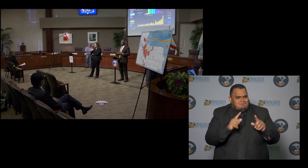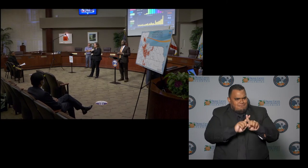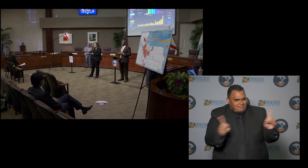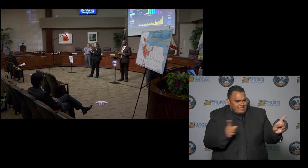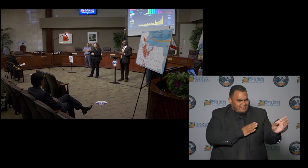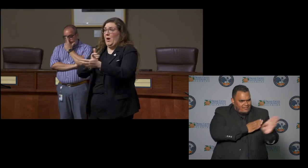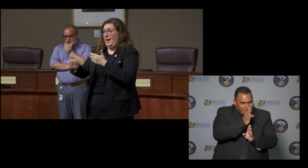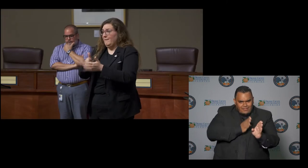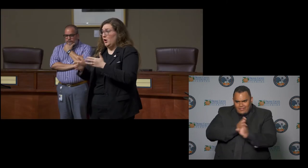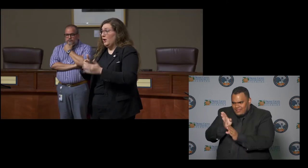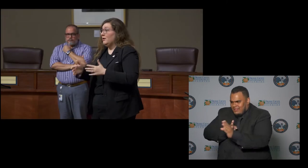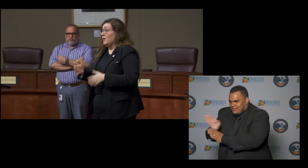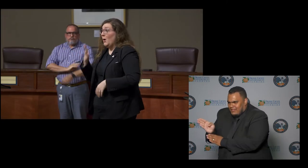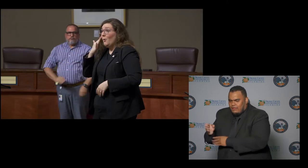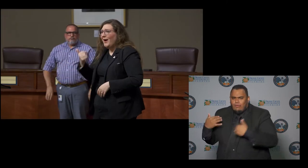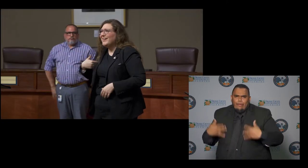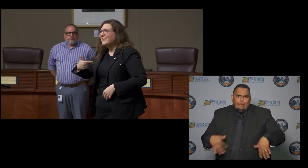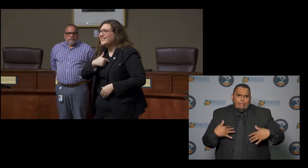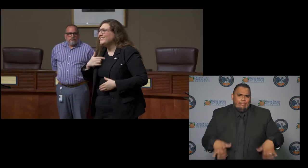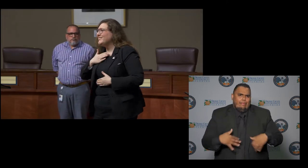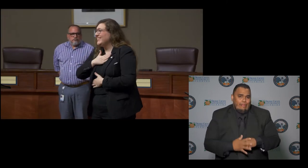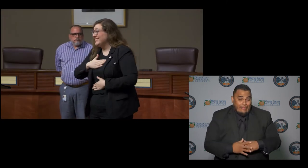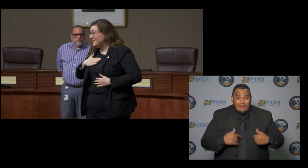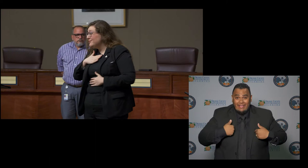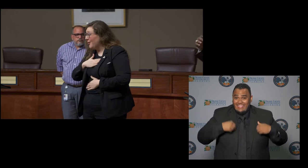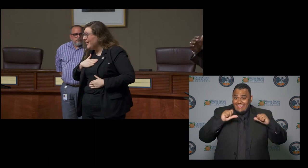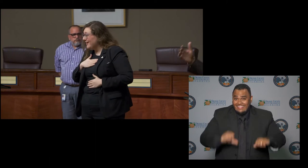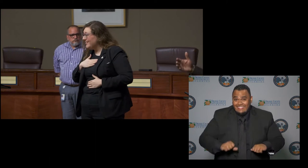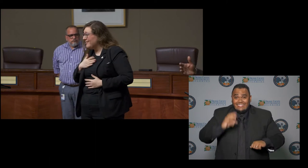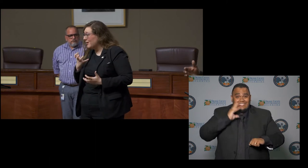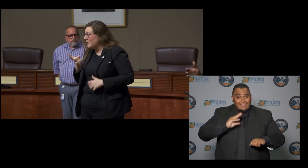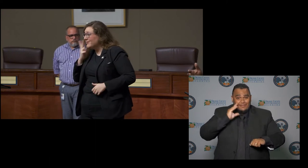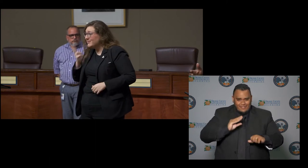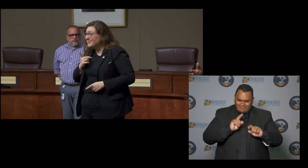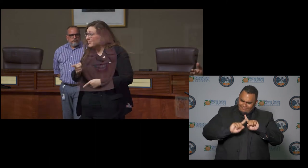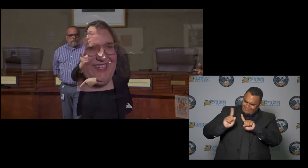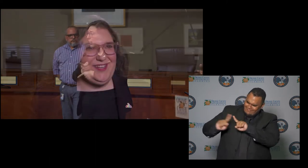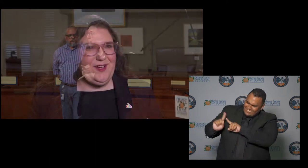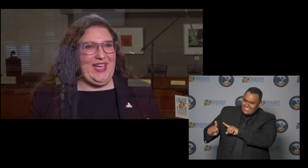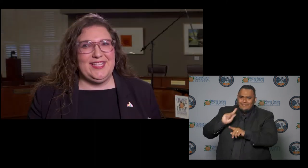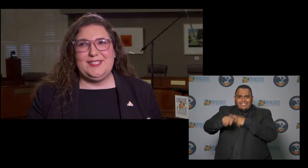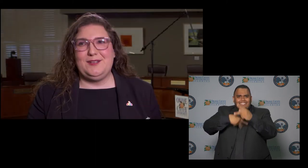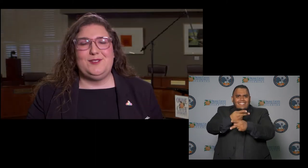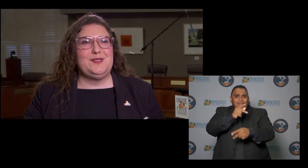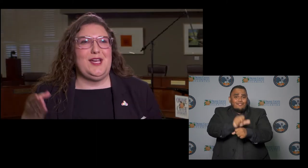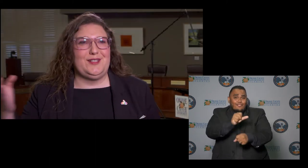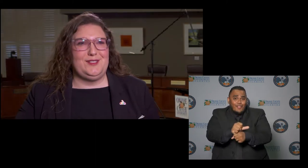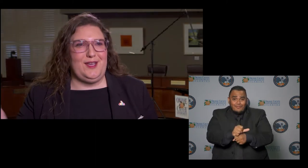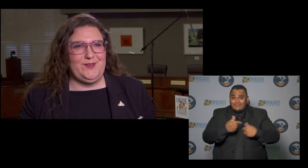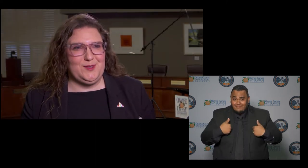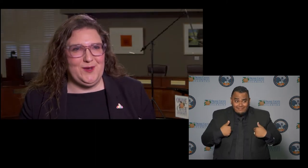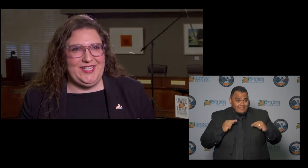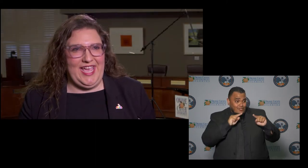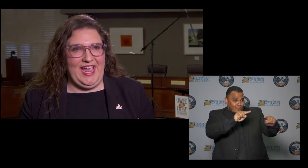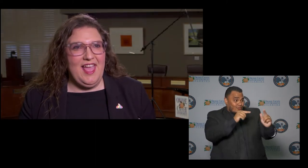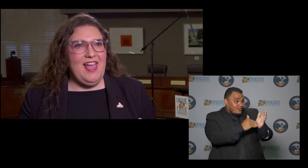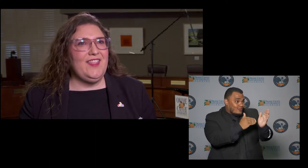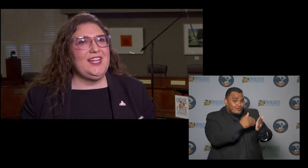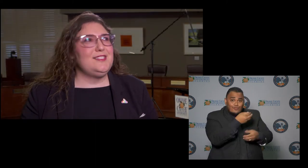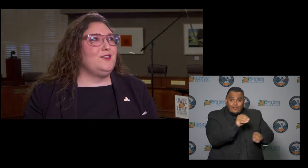and I get to experience multiple careers in a way you know I get to go to a doctor's office one day and then I get to go